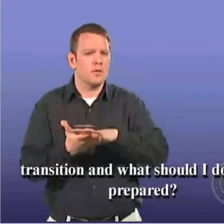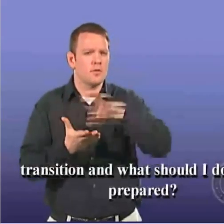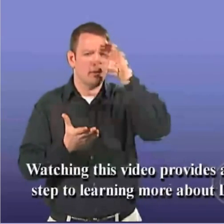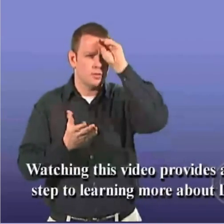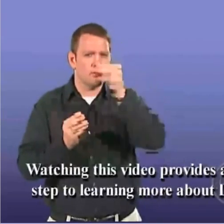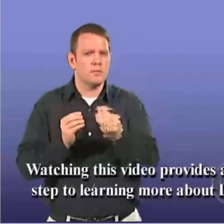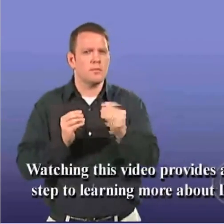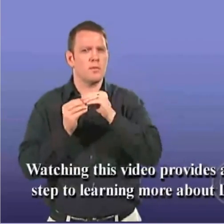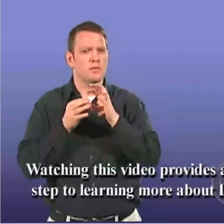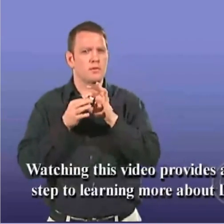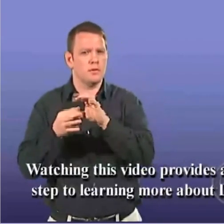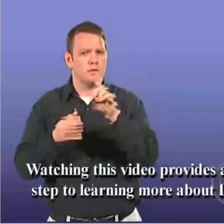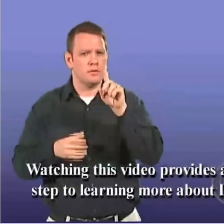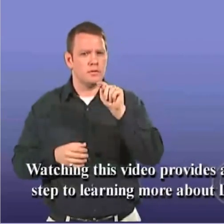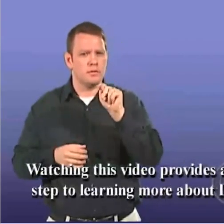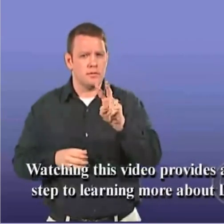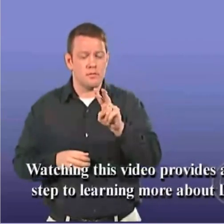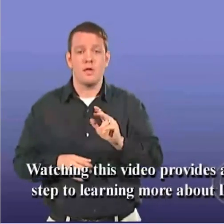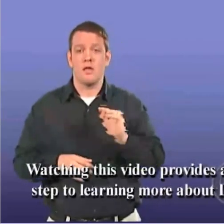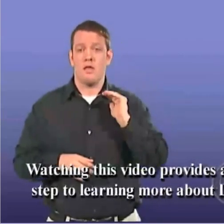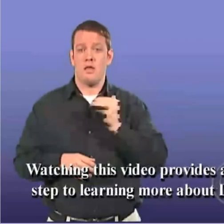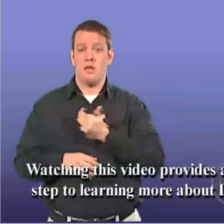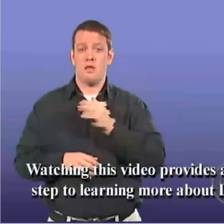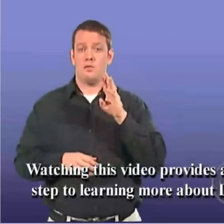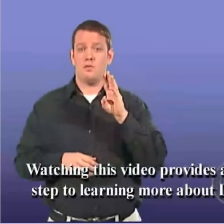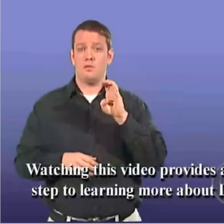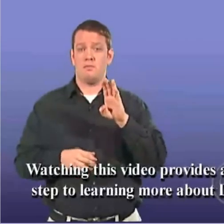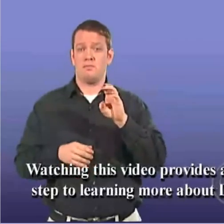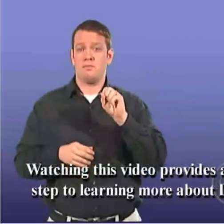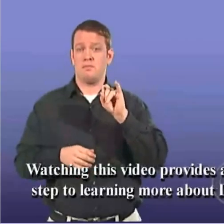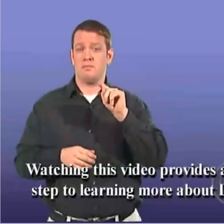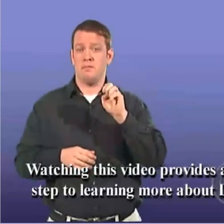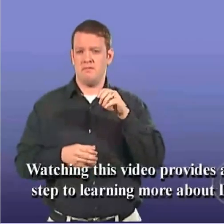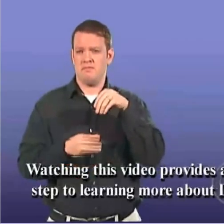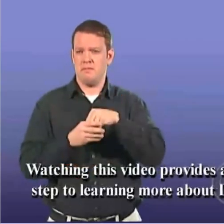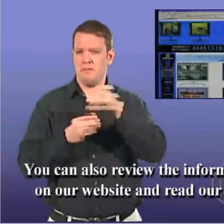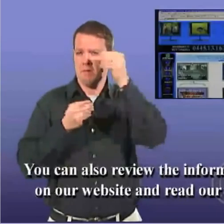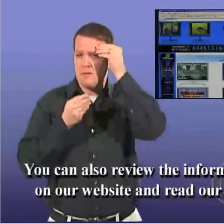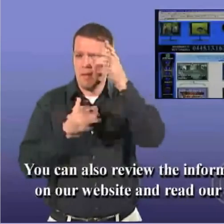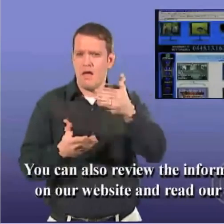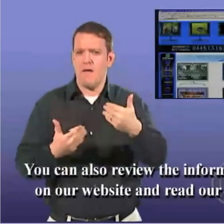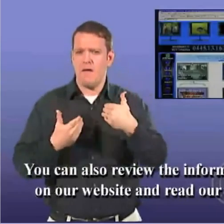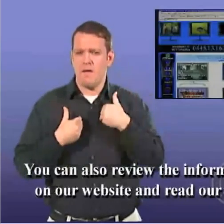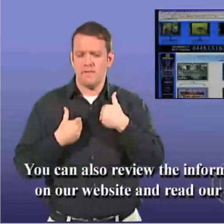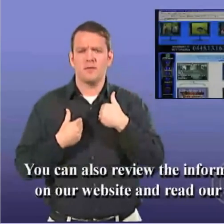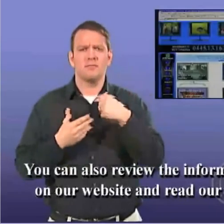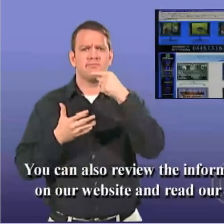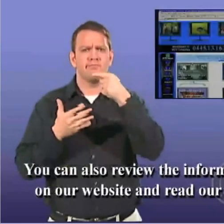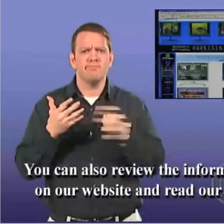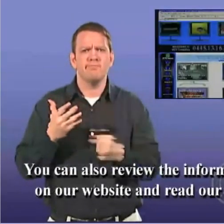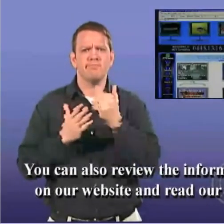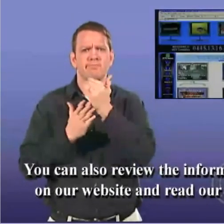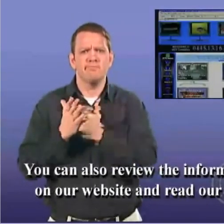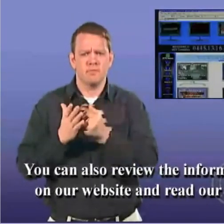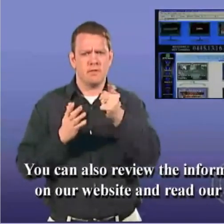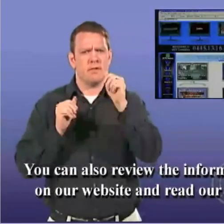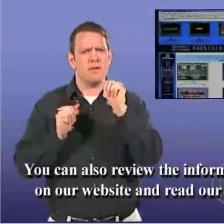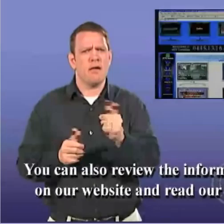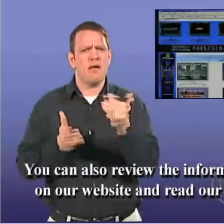Watching this video provides a first step to learning more about DTV. You can also review the information on our website